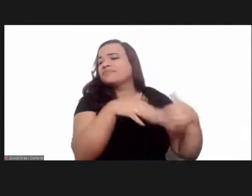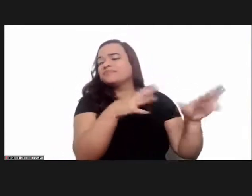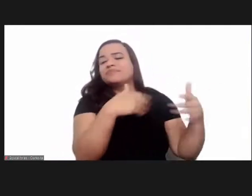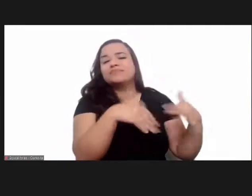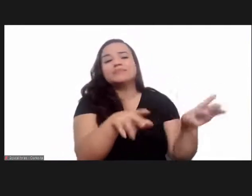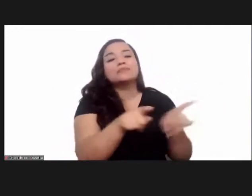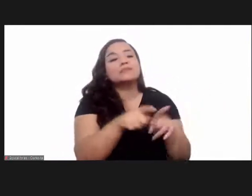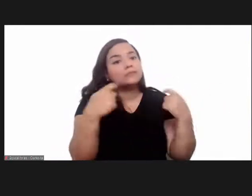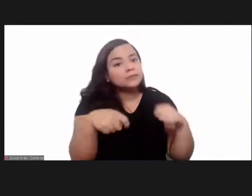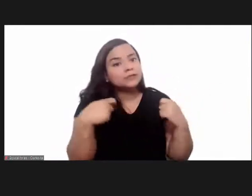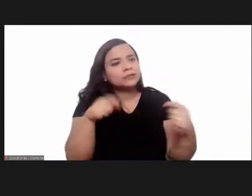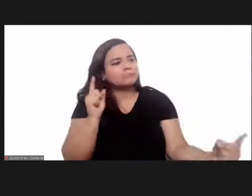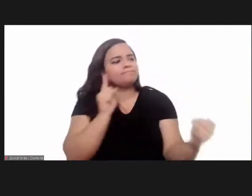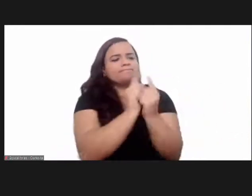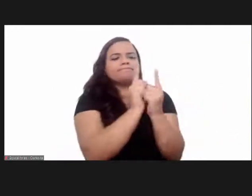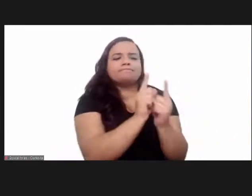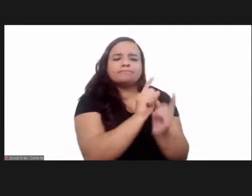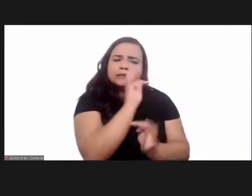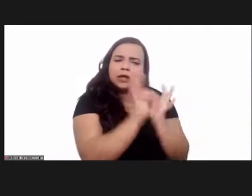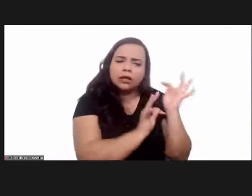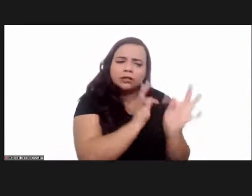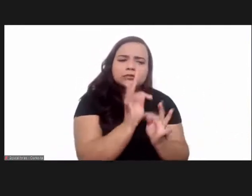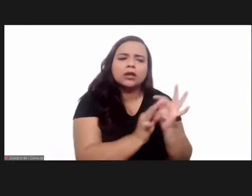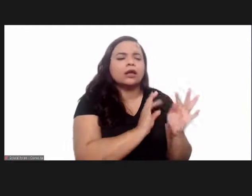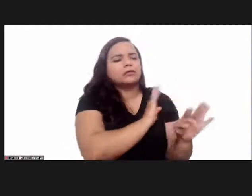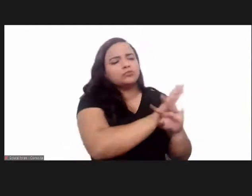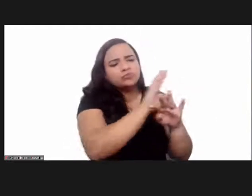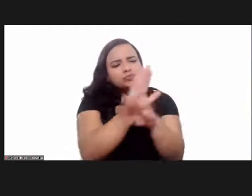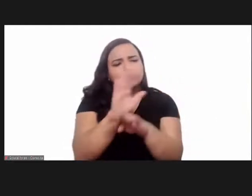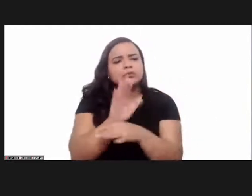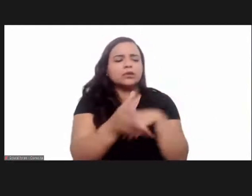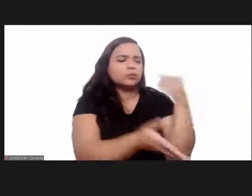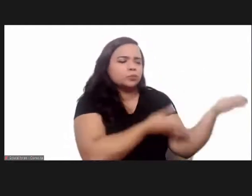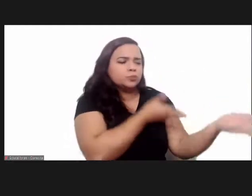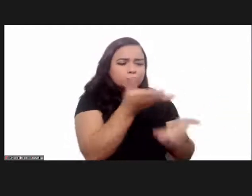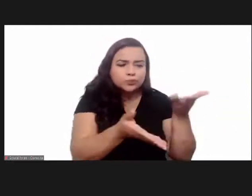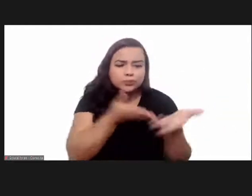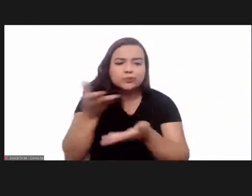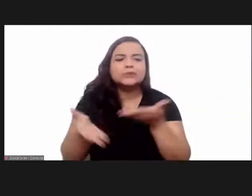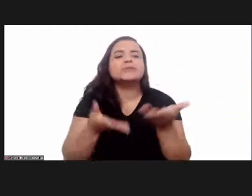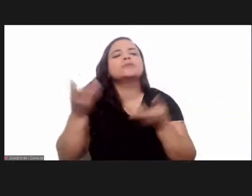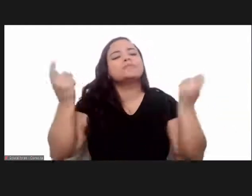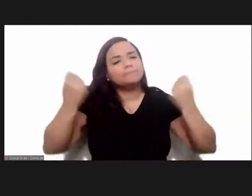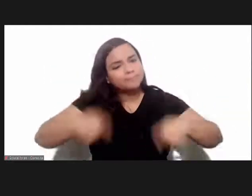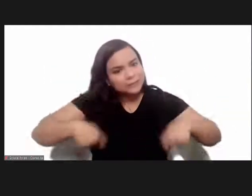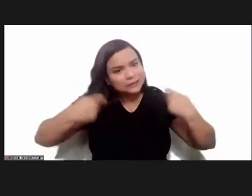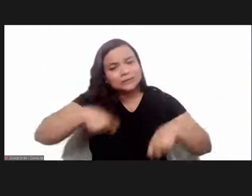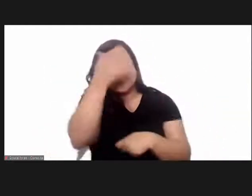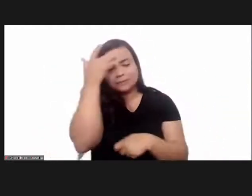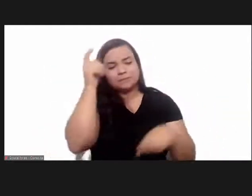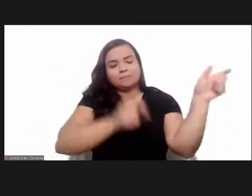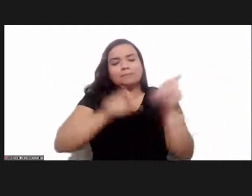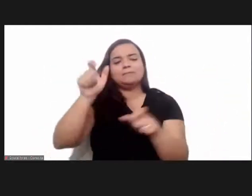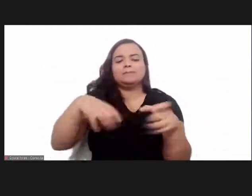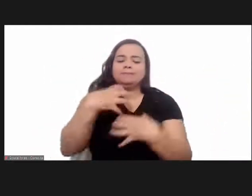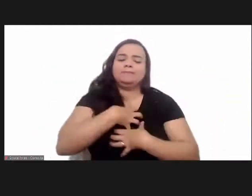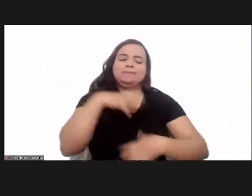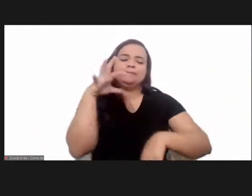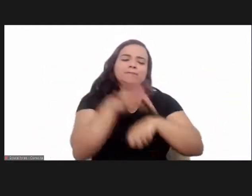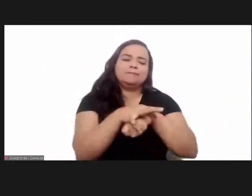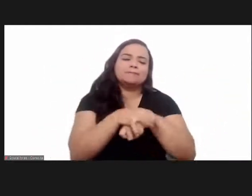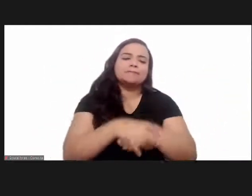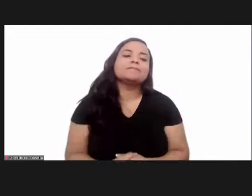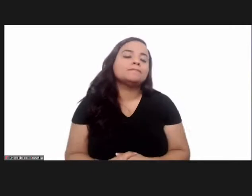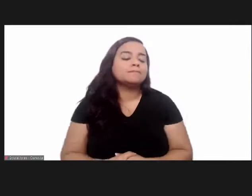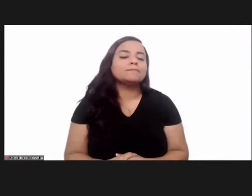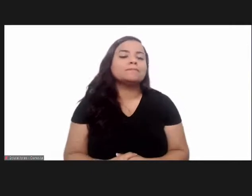need for an approach and treatment and care for people affected by the